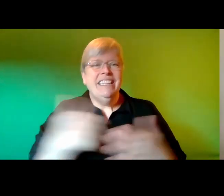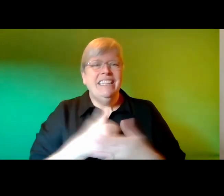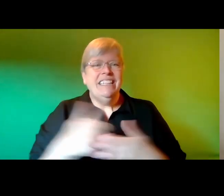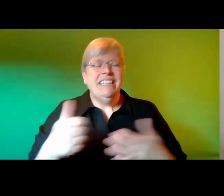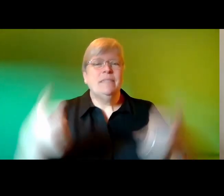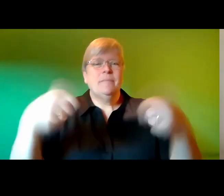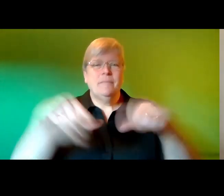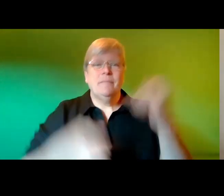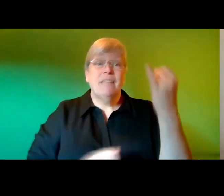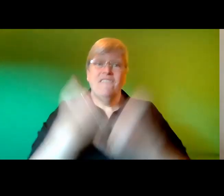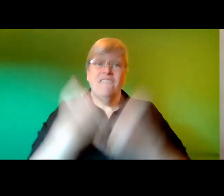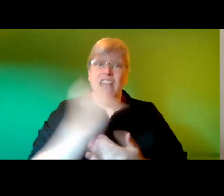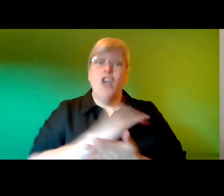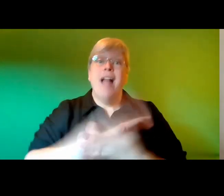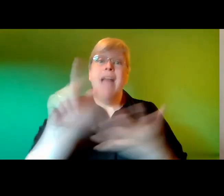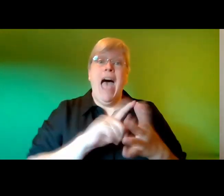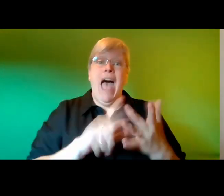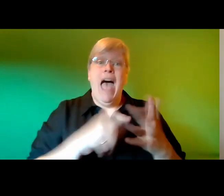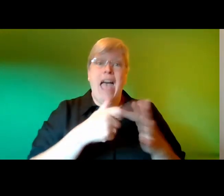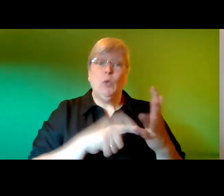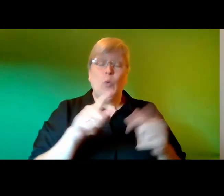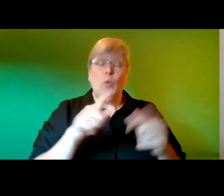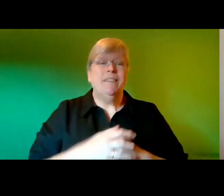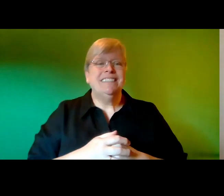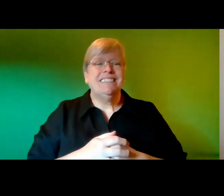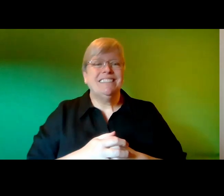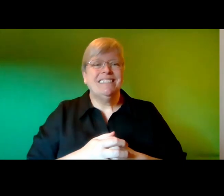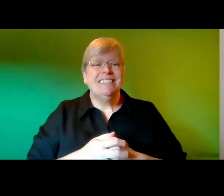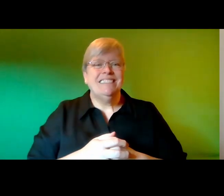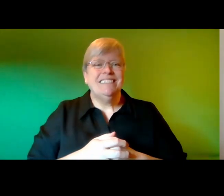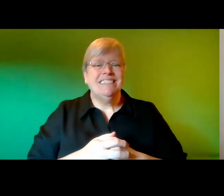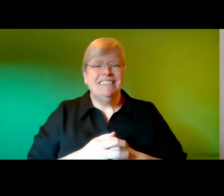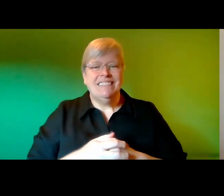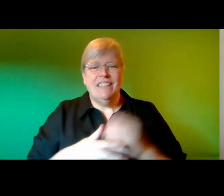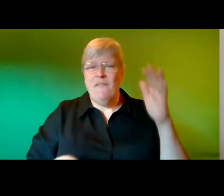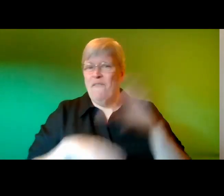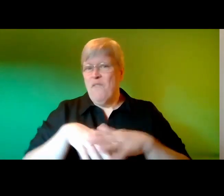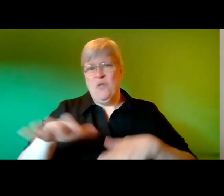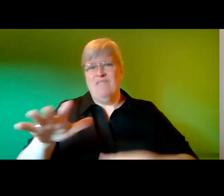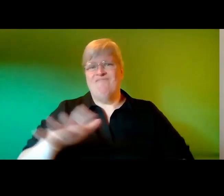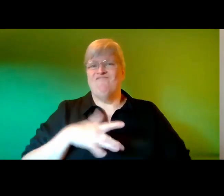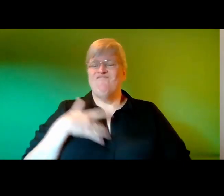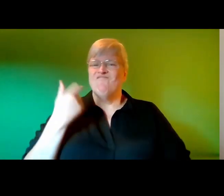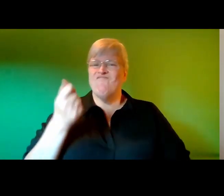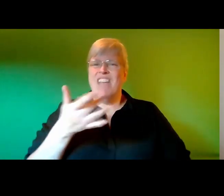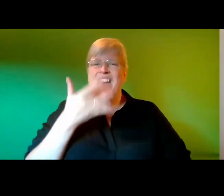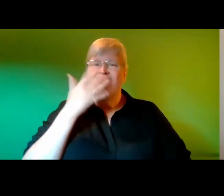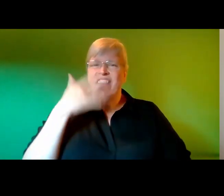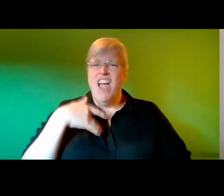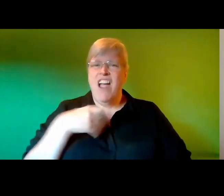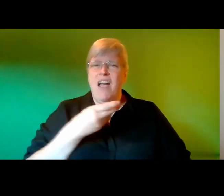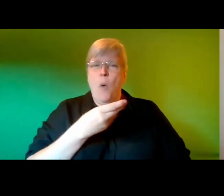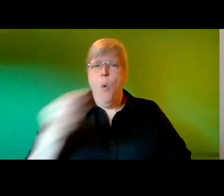here's my final thank you full ripe with flavor dry and shrunken with flavor